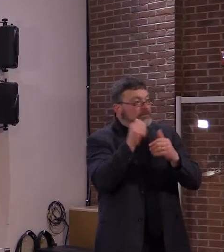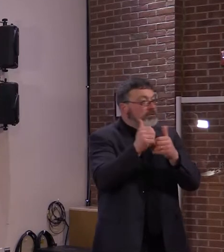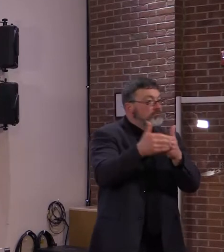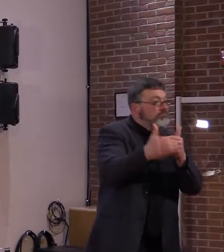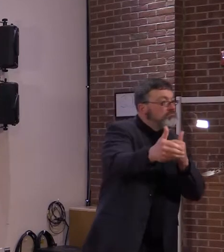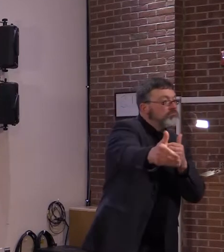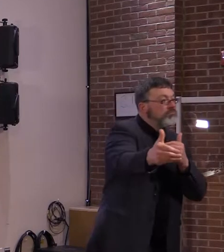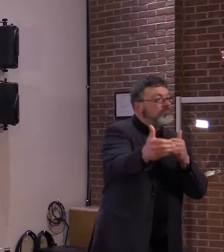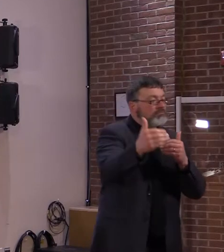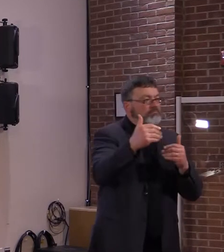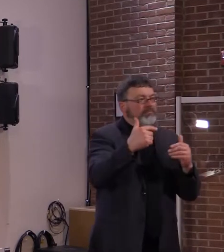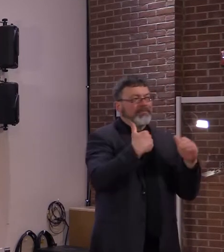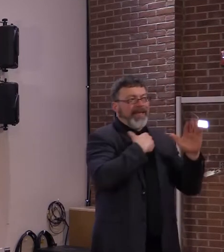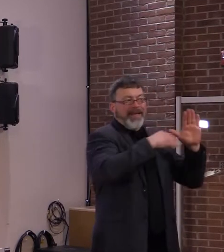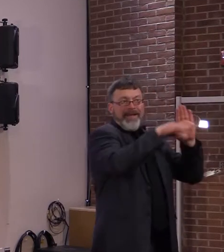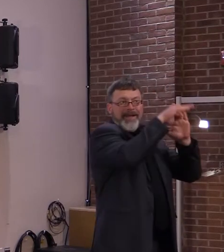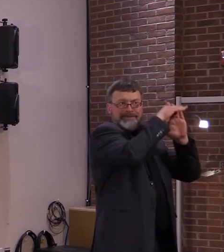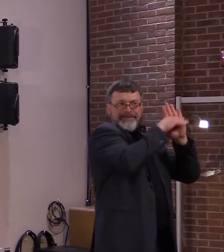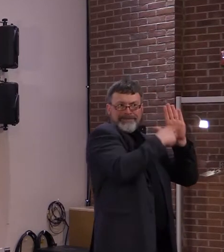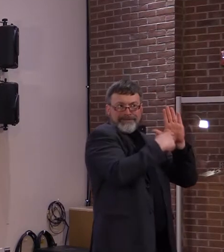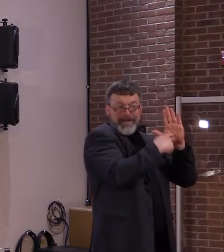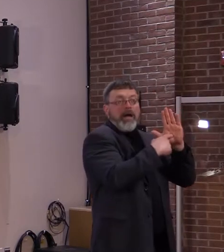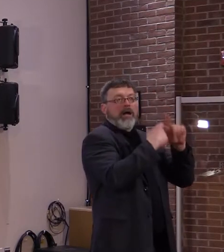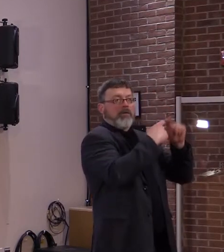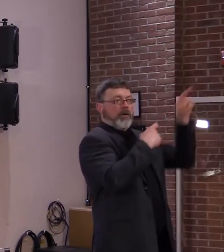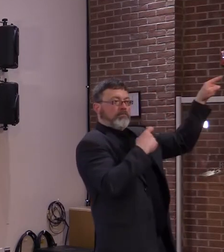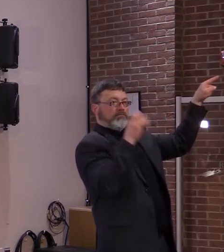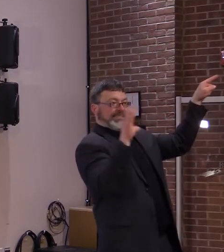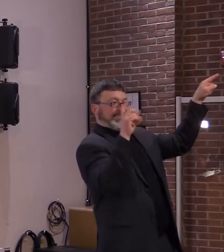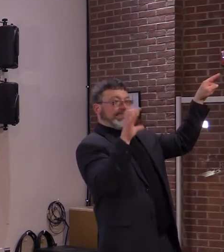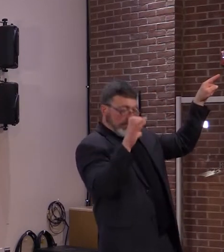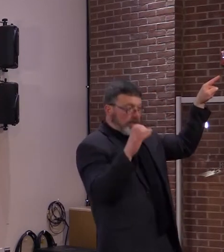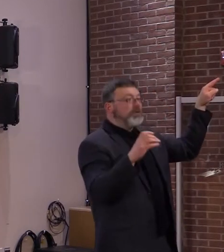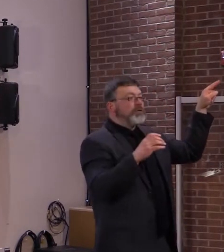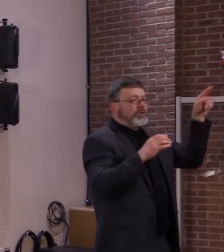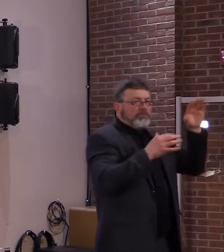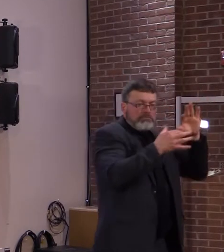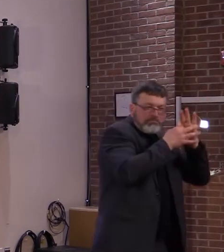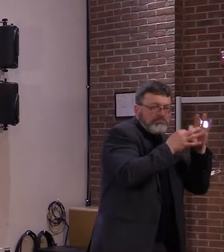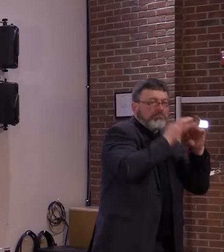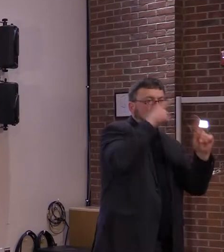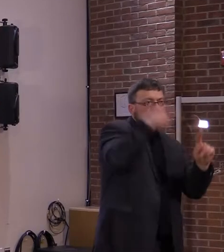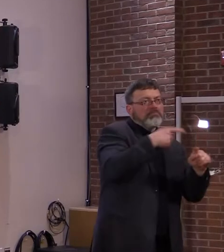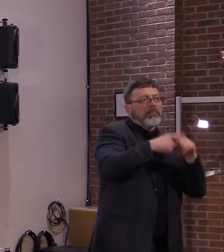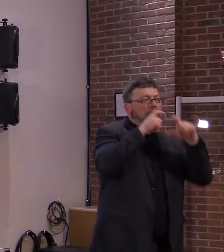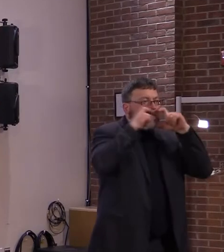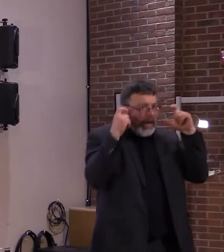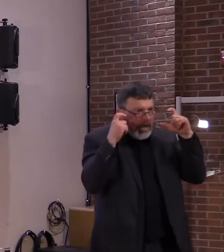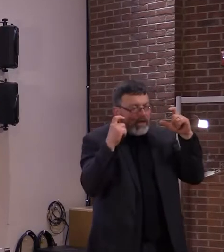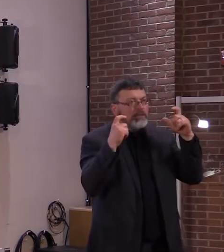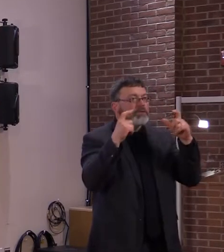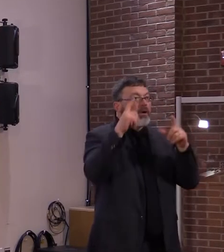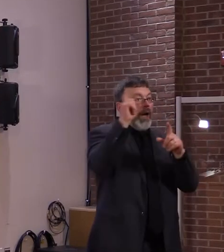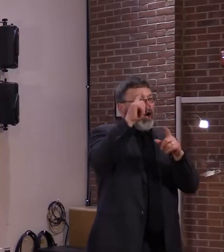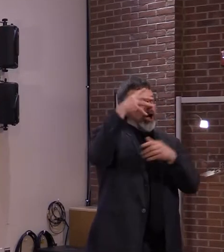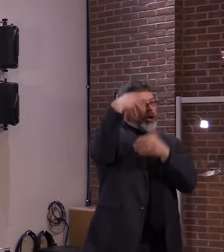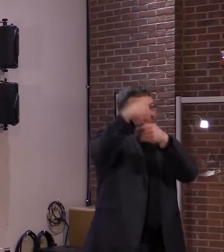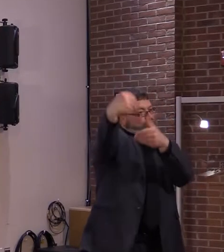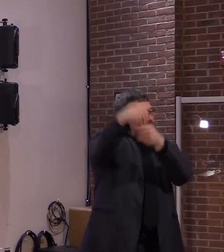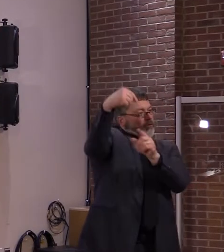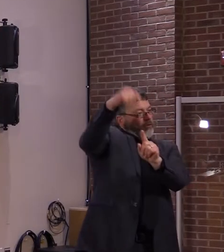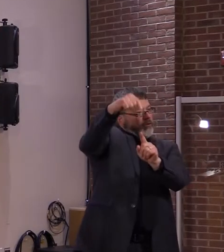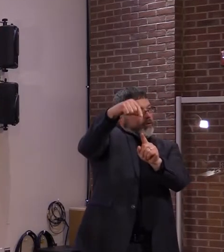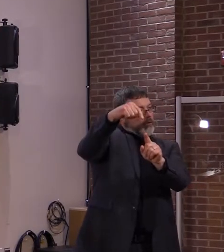regarding wearing masks outdoors. It's noteworthy that here in Vermont, we have not been seeing cases